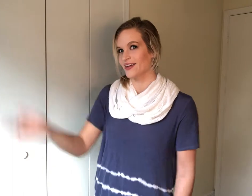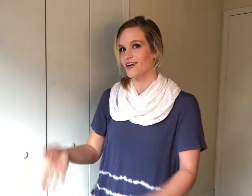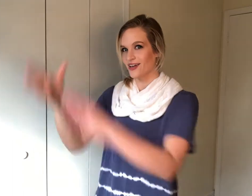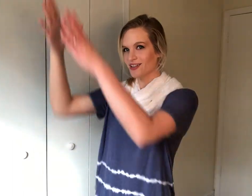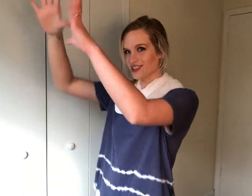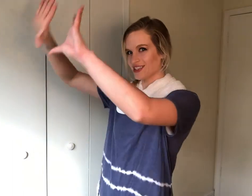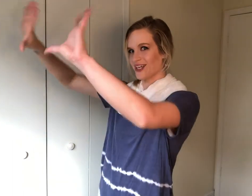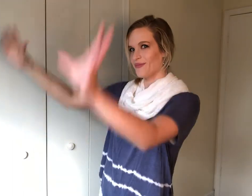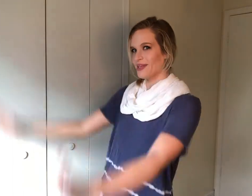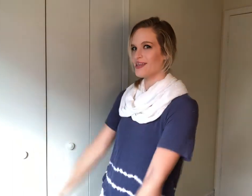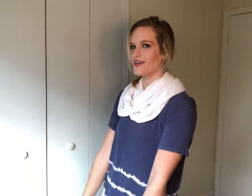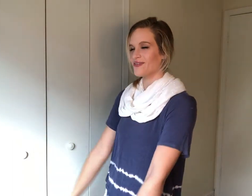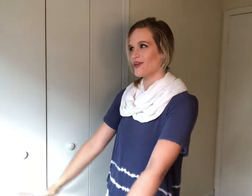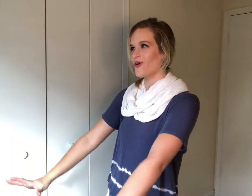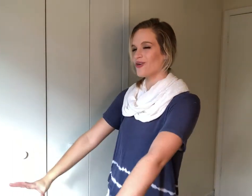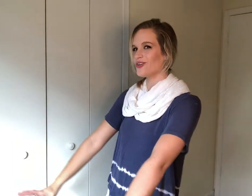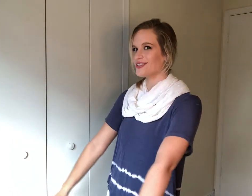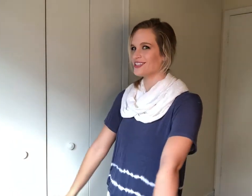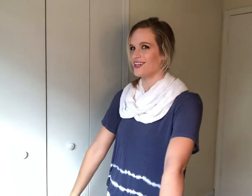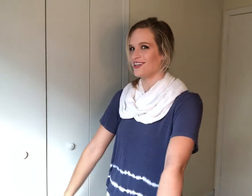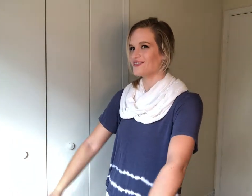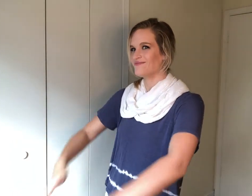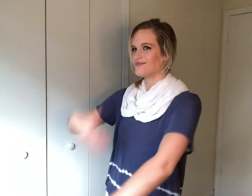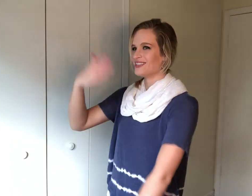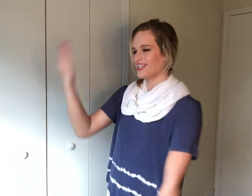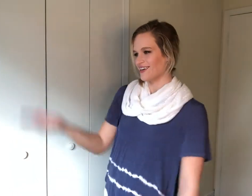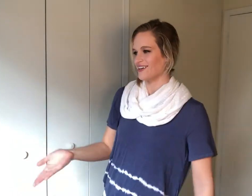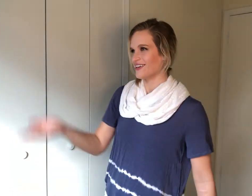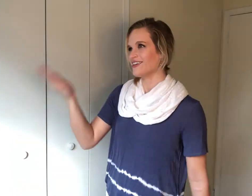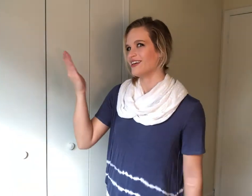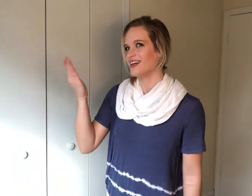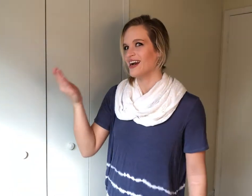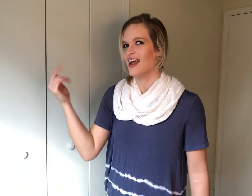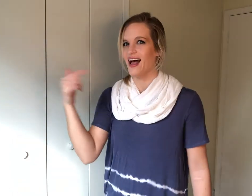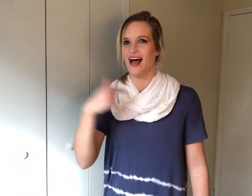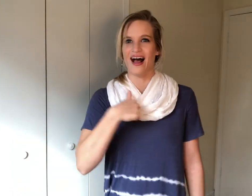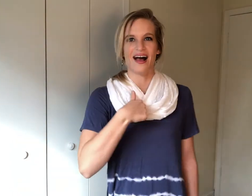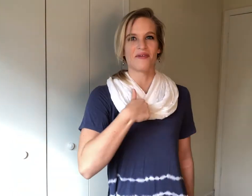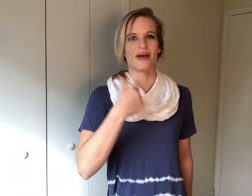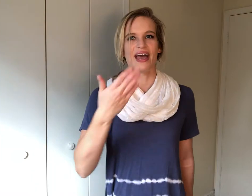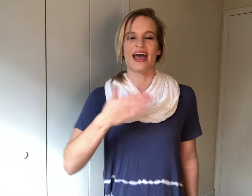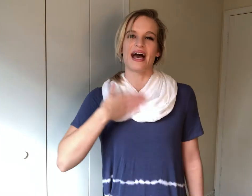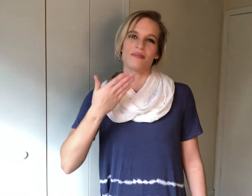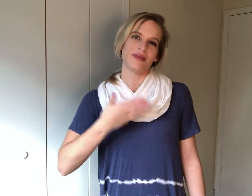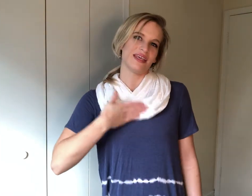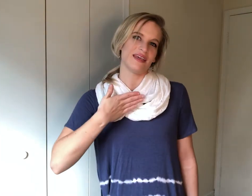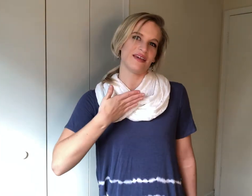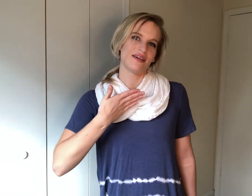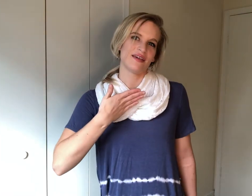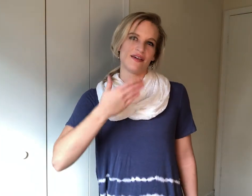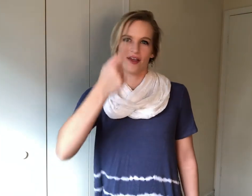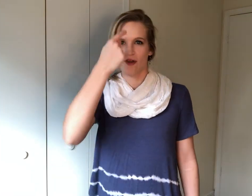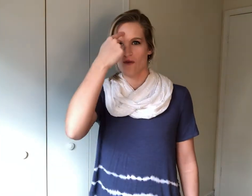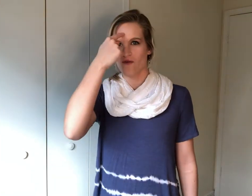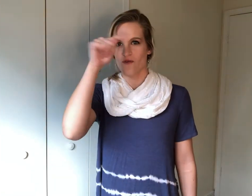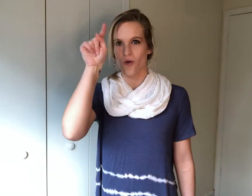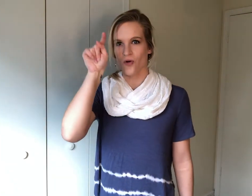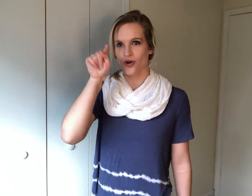the herd she's gonna be there for the whole song her I'm happy for